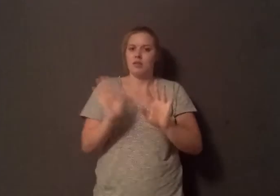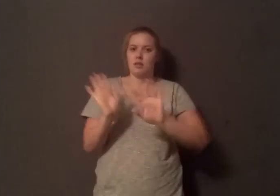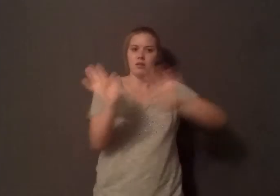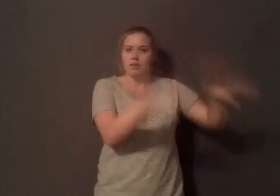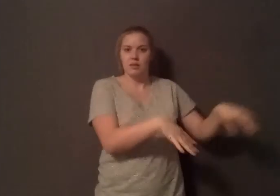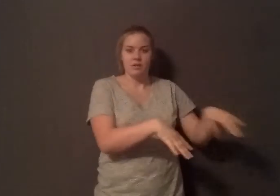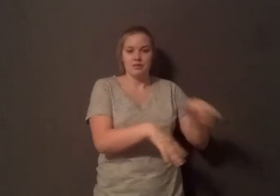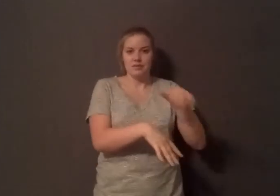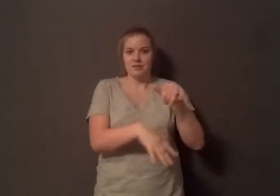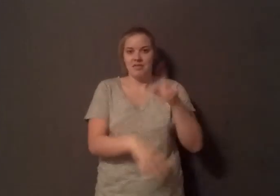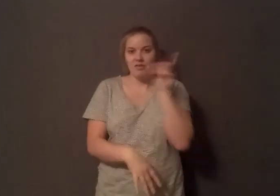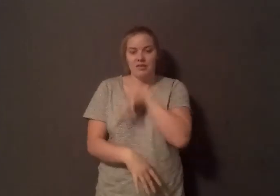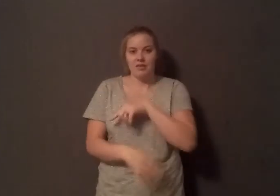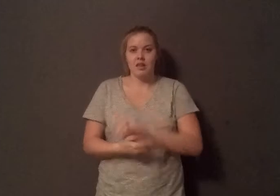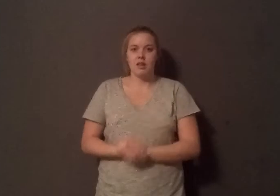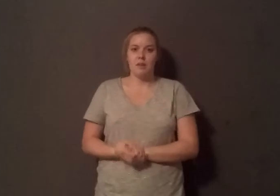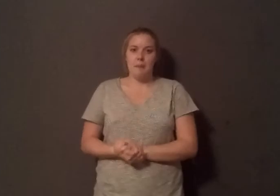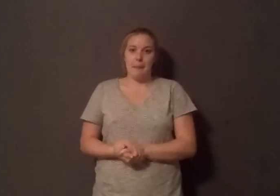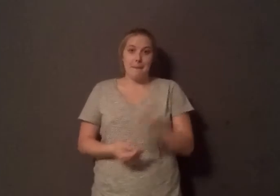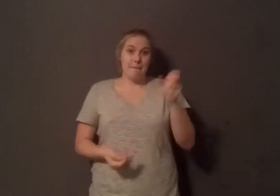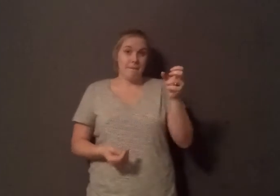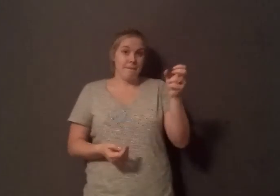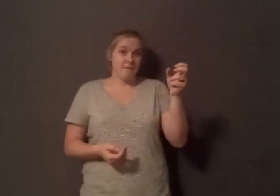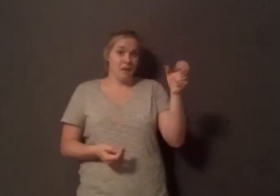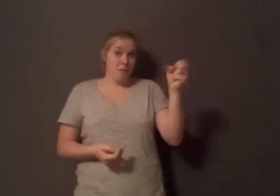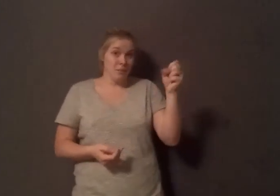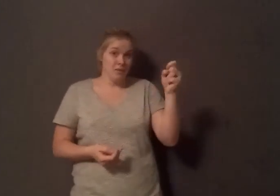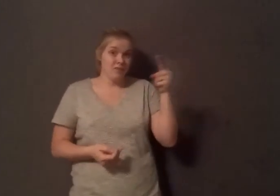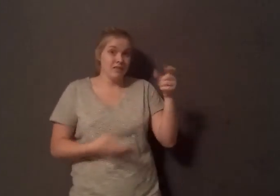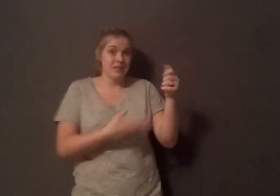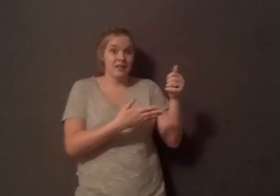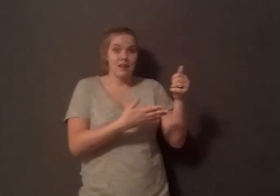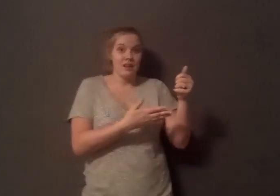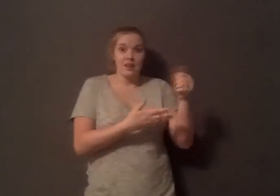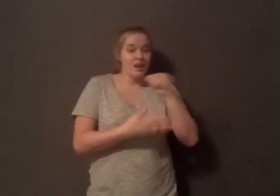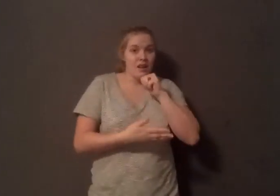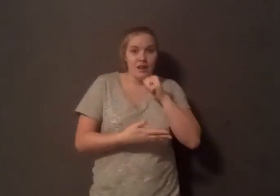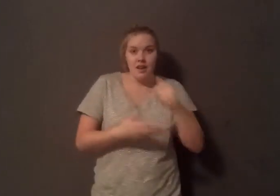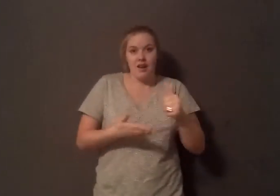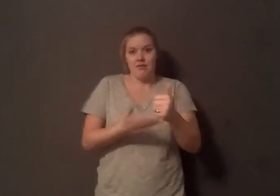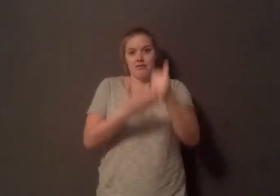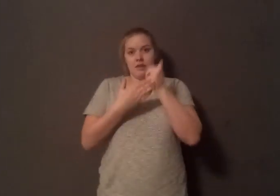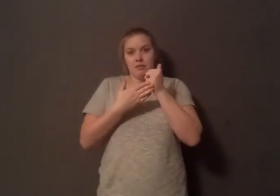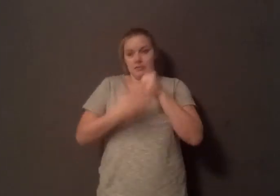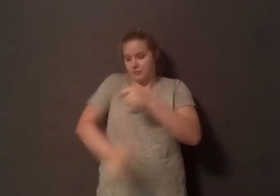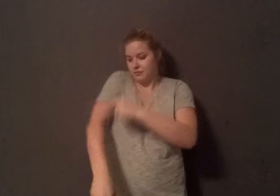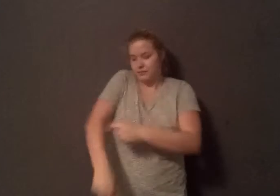myth. People that drink milk have higher rates of hip fractures, have more cancer, and live shorter lives. Turns